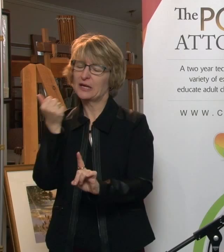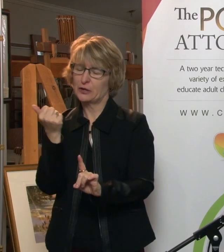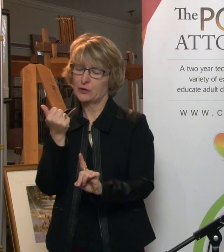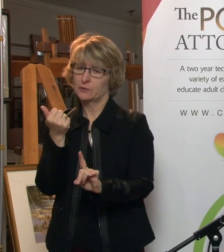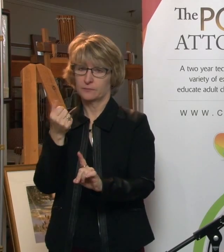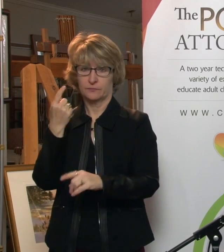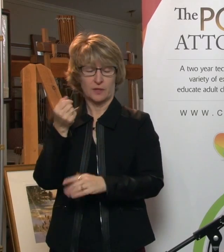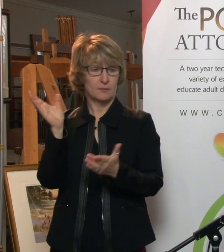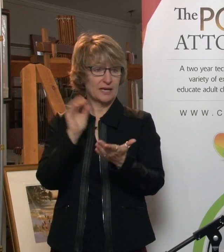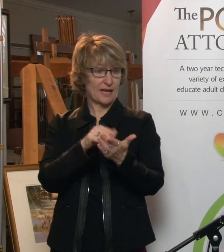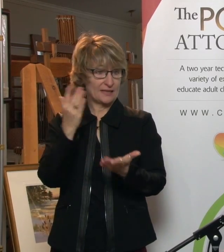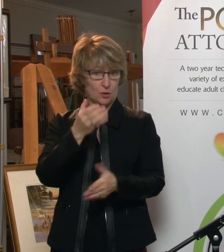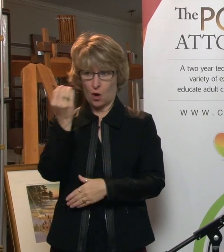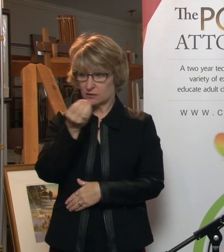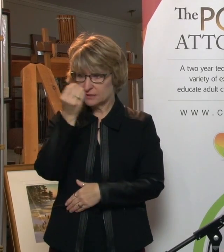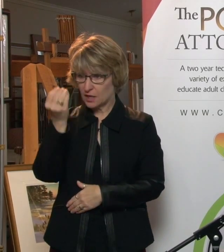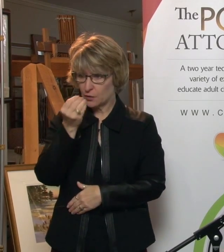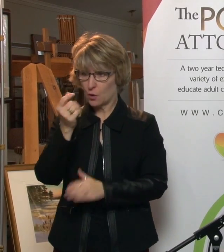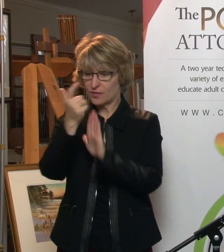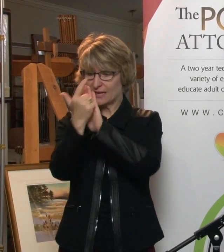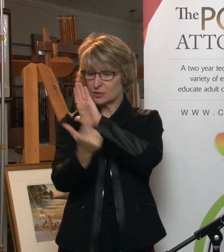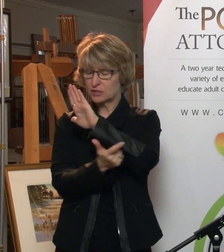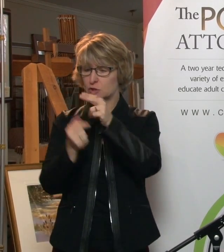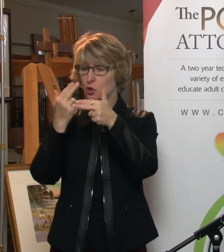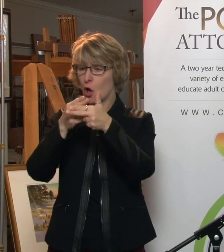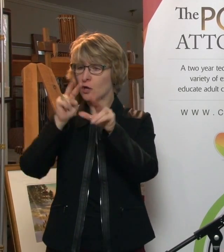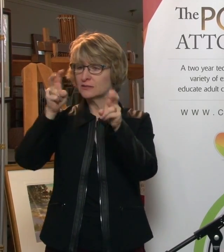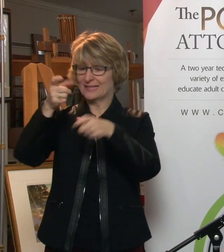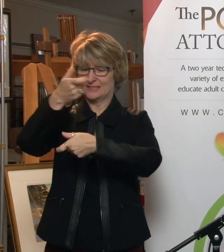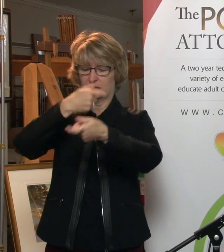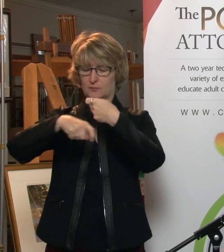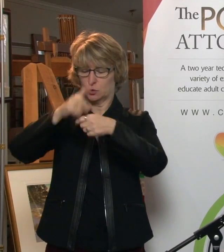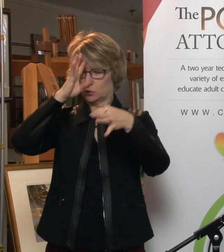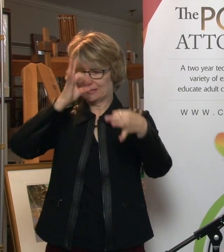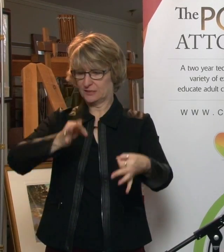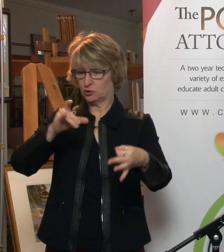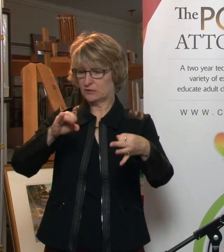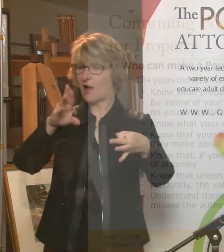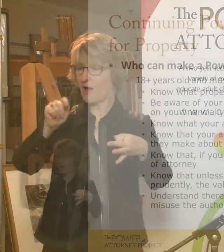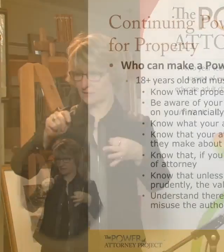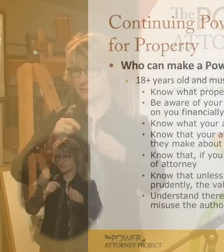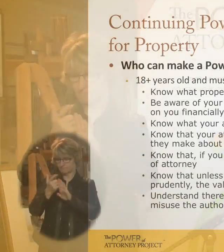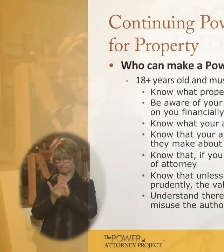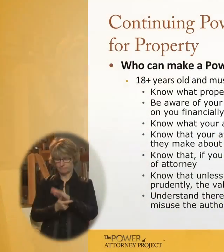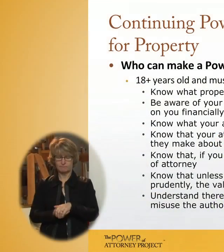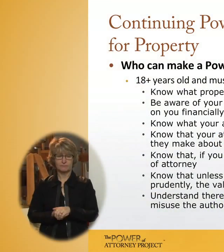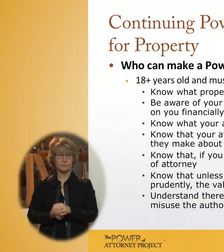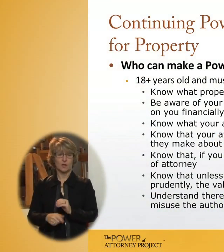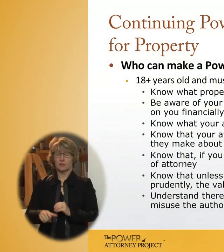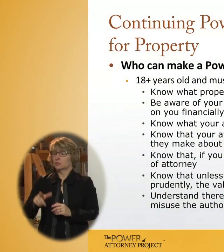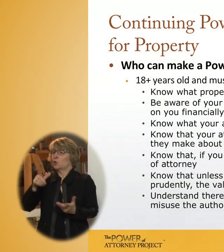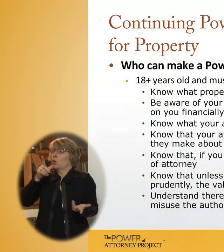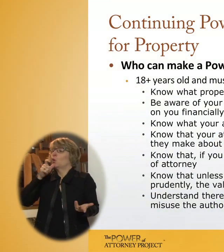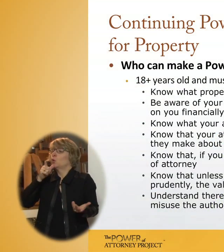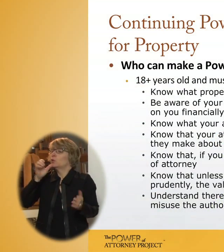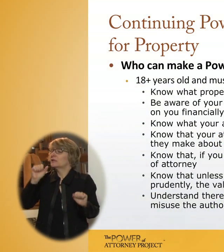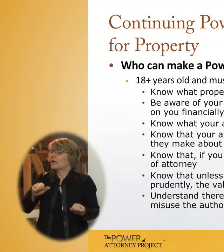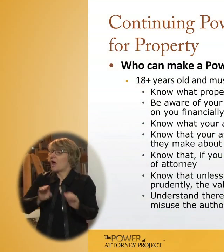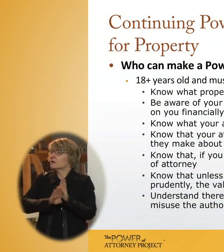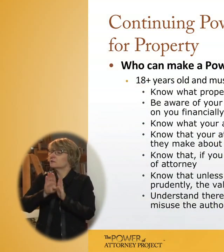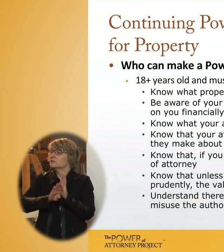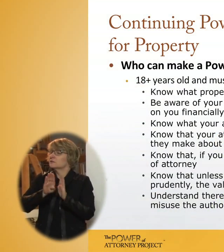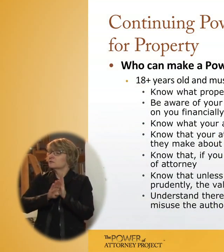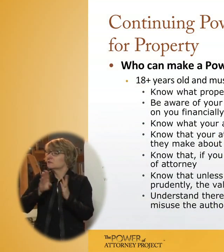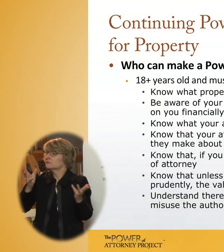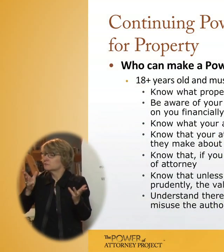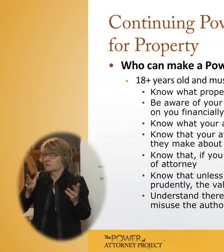again, Ontario, the legislation we're talking about is called the Substitute Decisions Act. So who can make a power of attorney? You need to